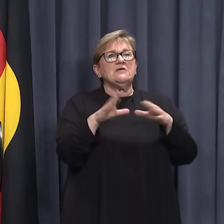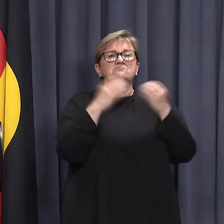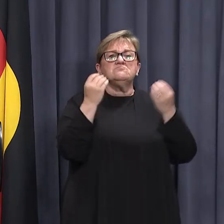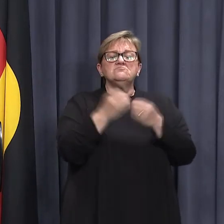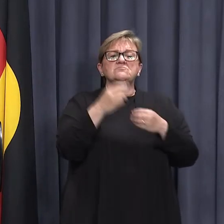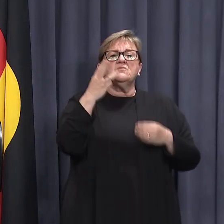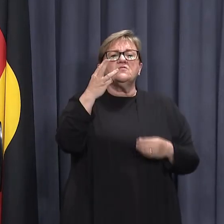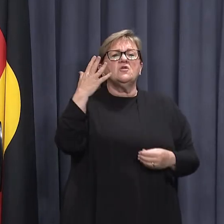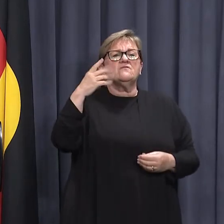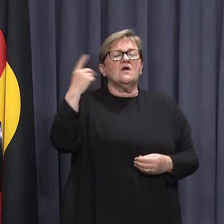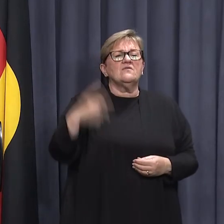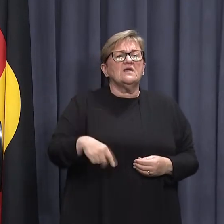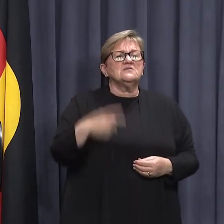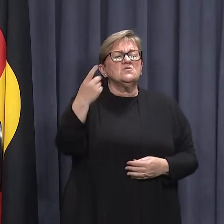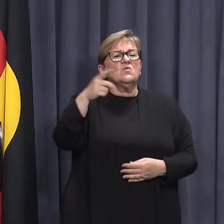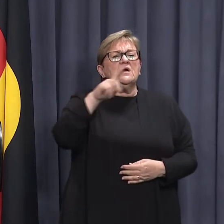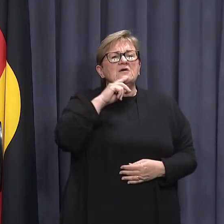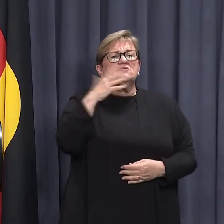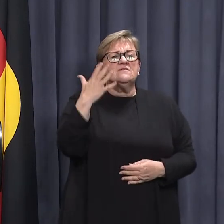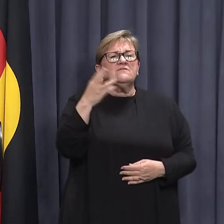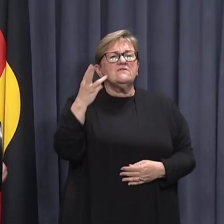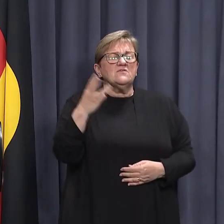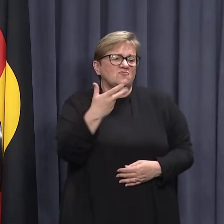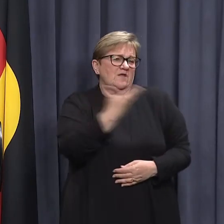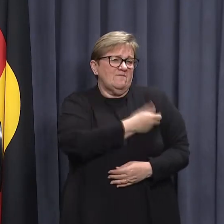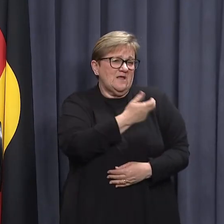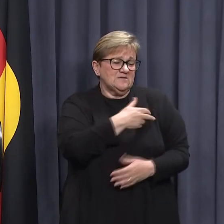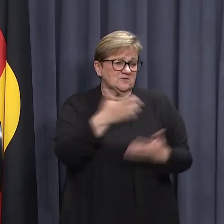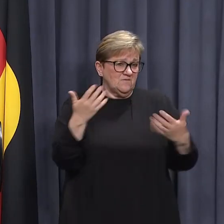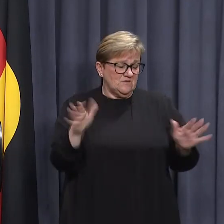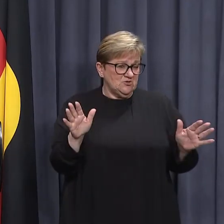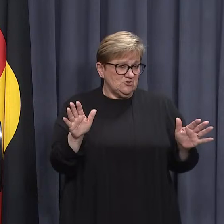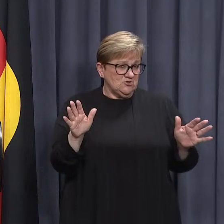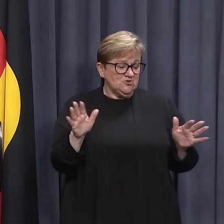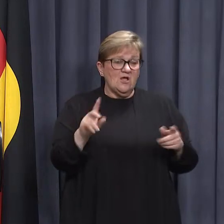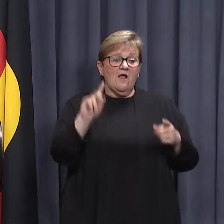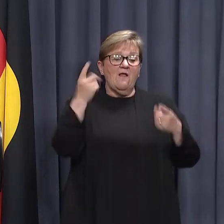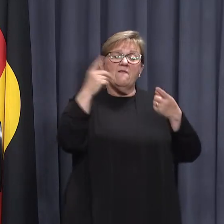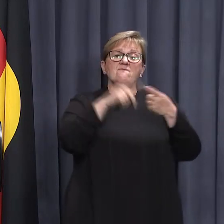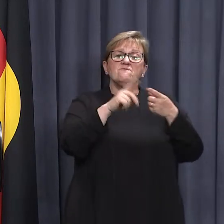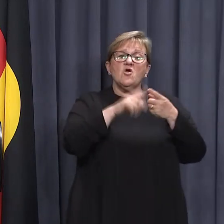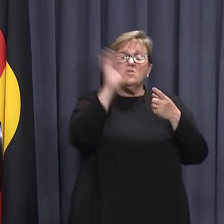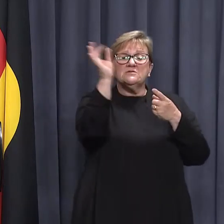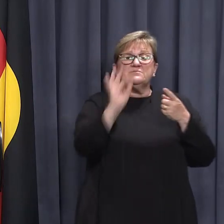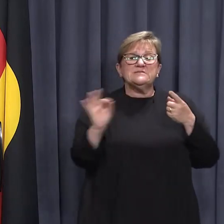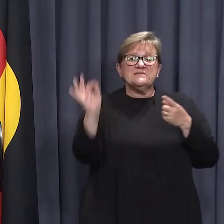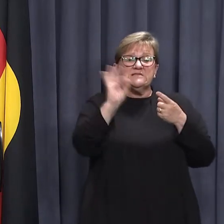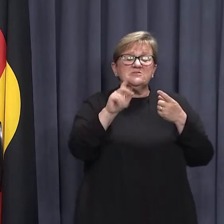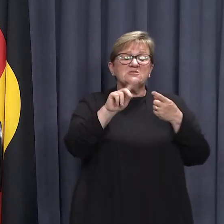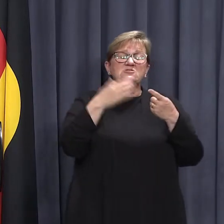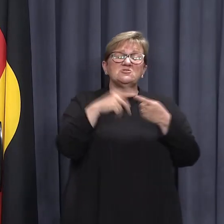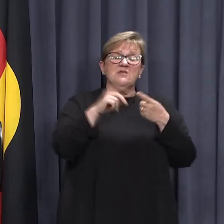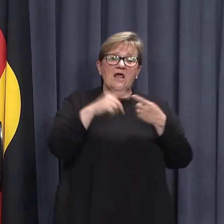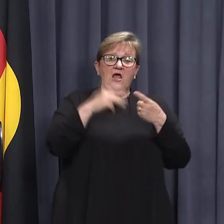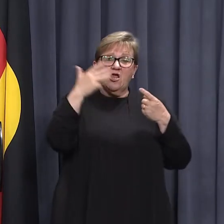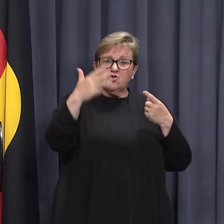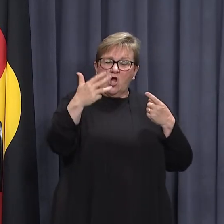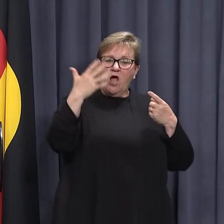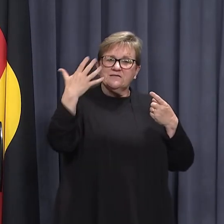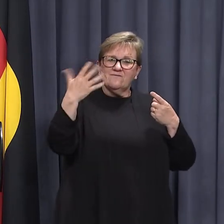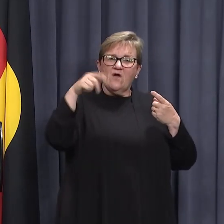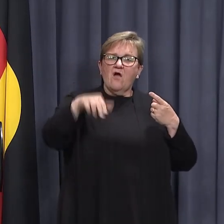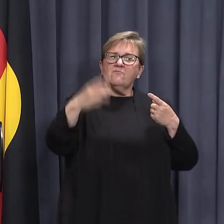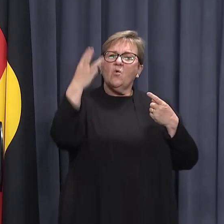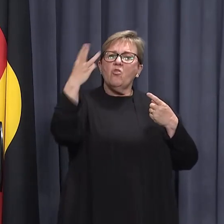a total of 35,153 vaccines. Our first dose rate now sits at 95